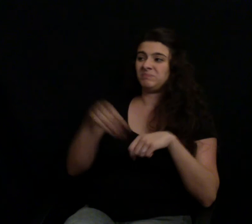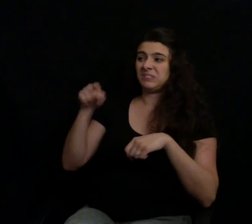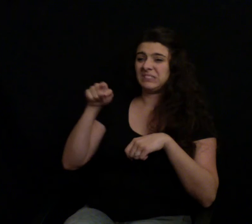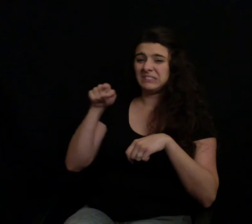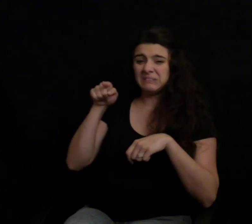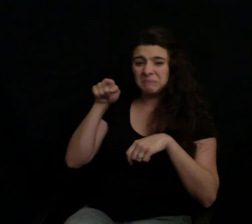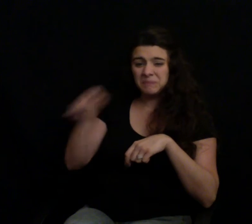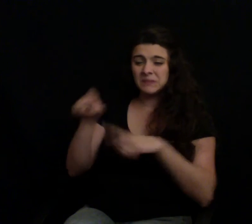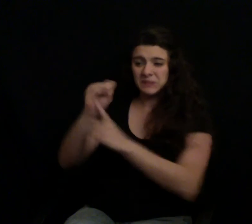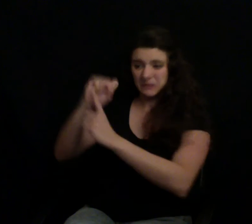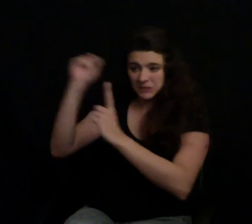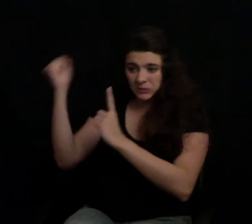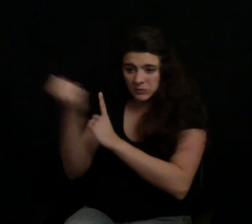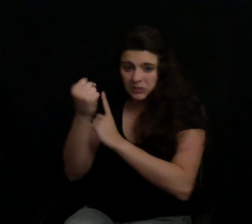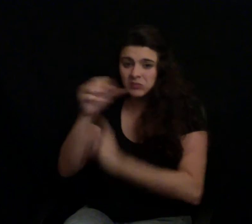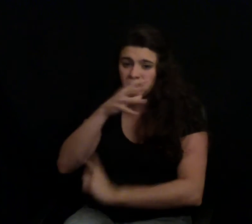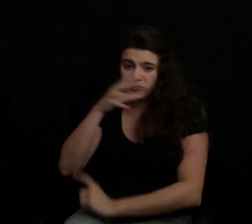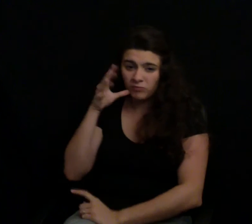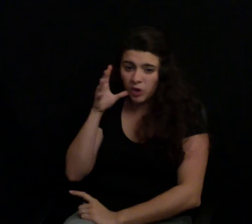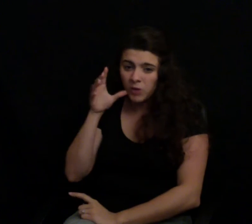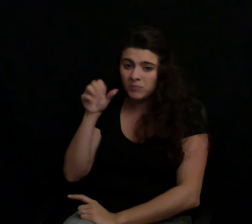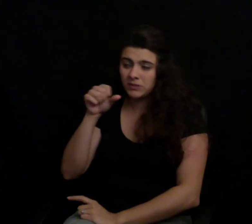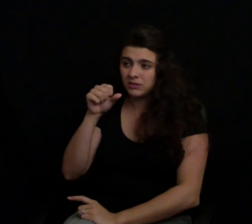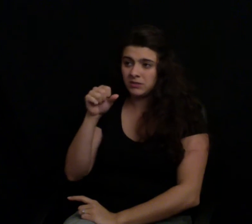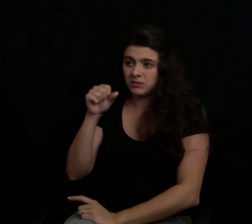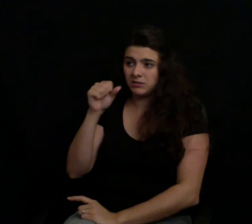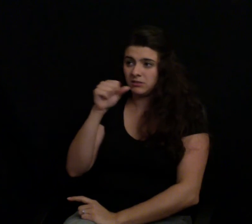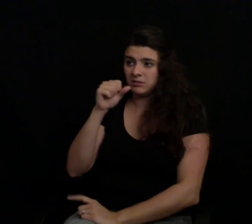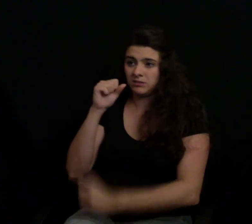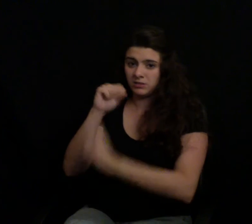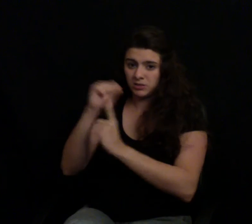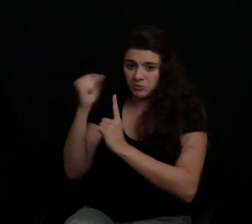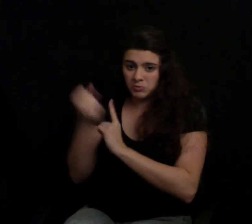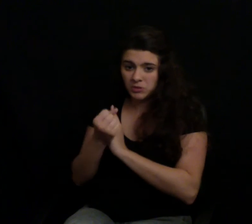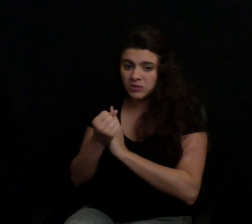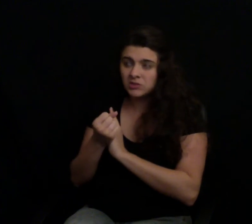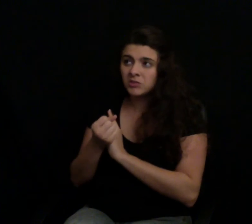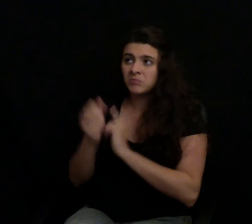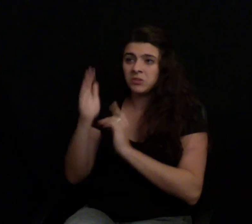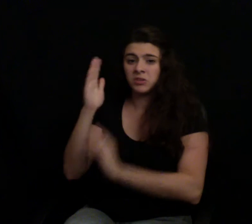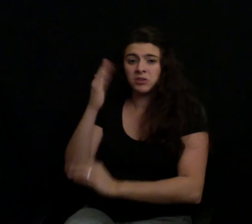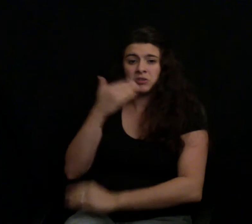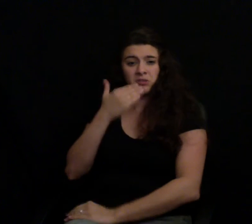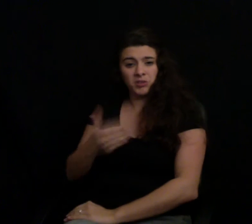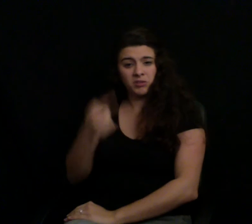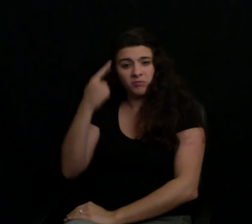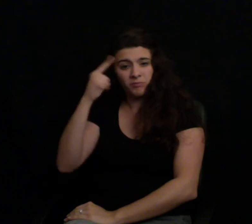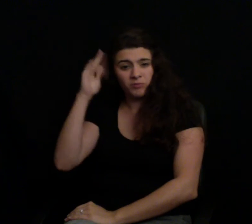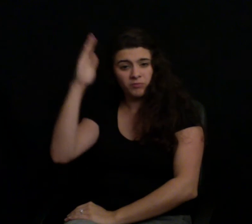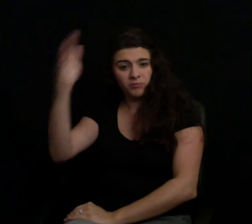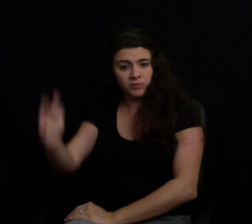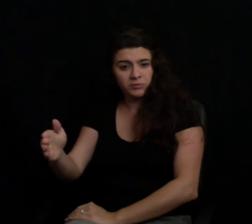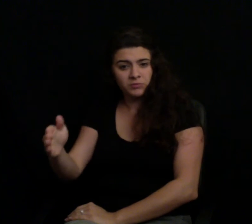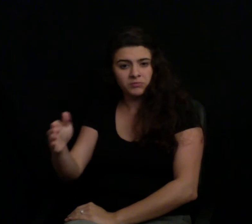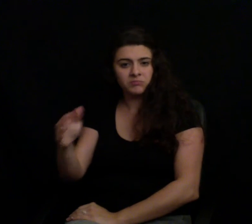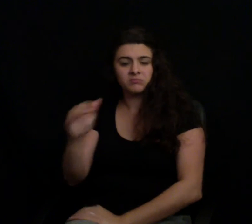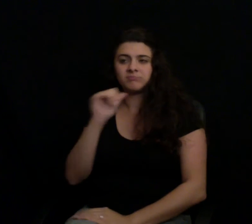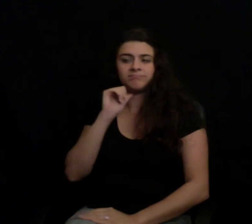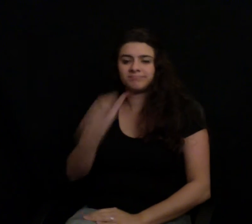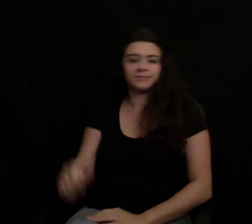sustainable for our environment. I we'll run out of food. We'll run out of arable land to grow all the maize and all the soy that's